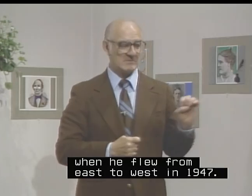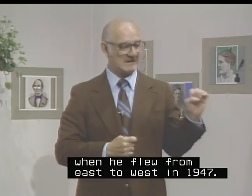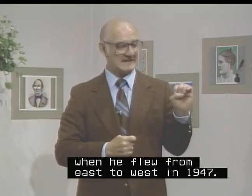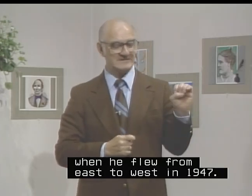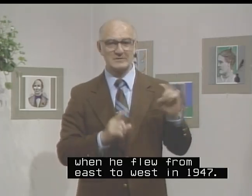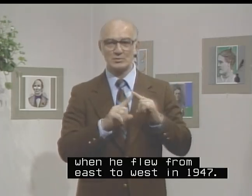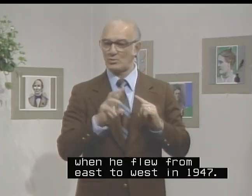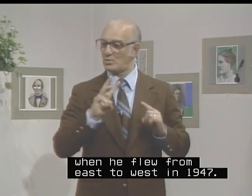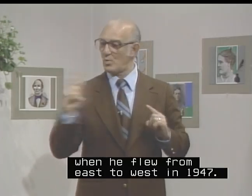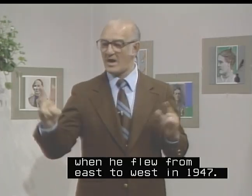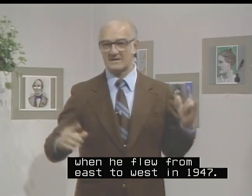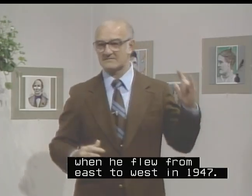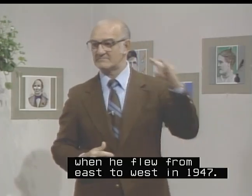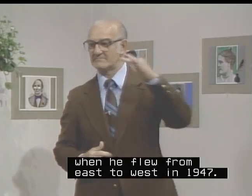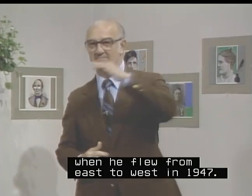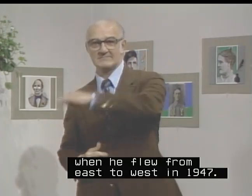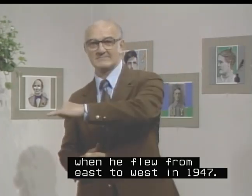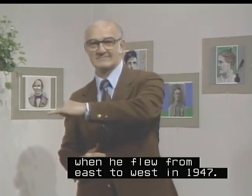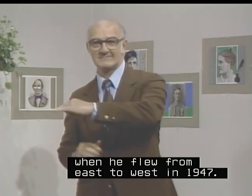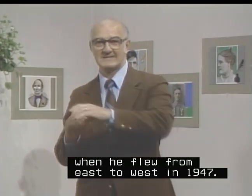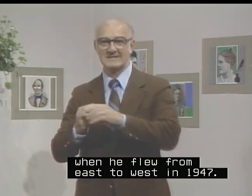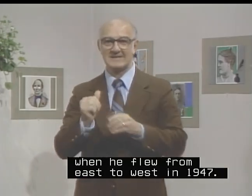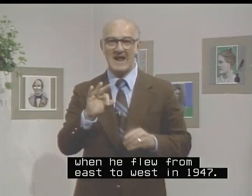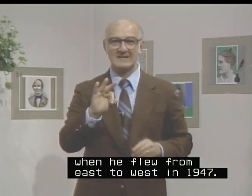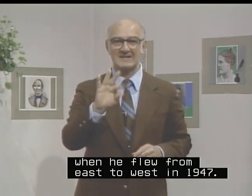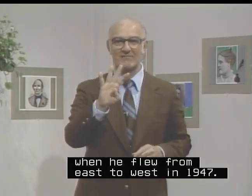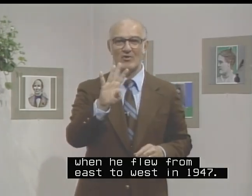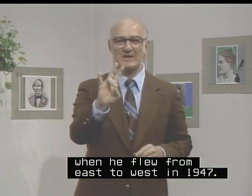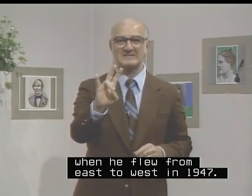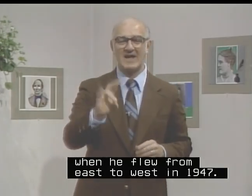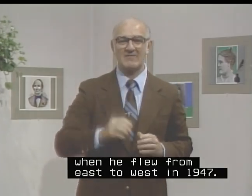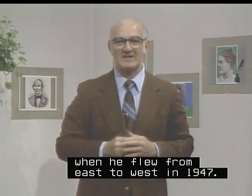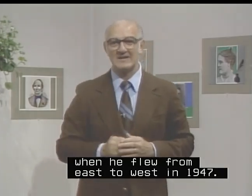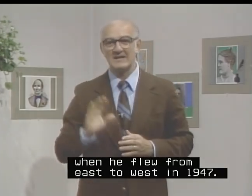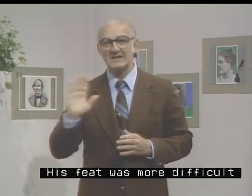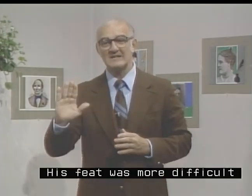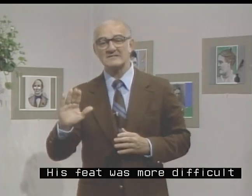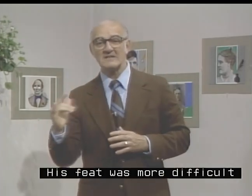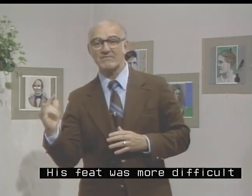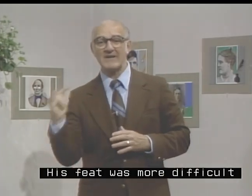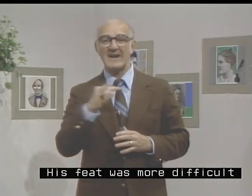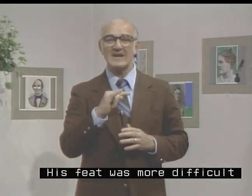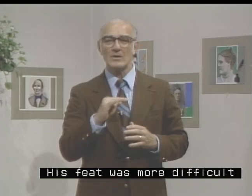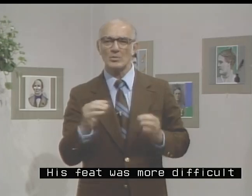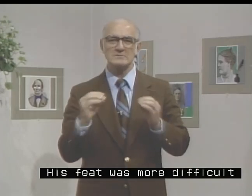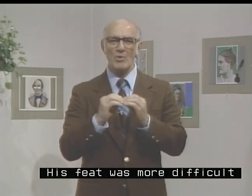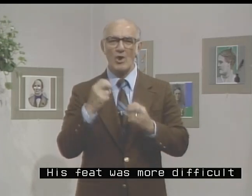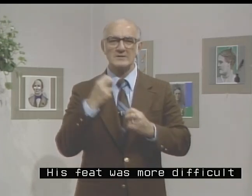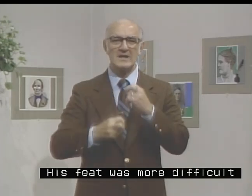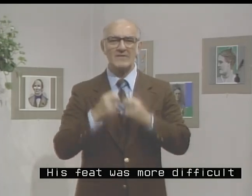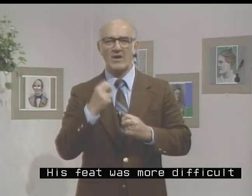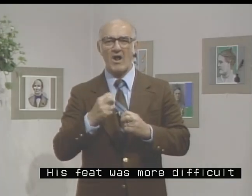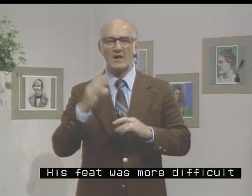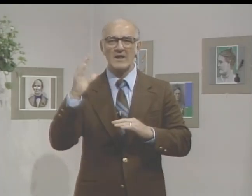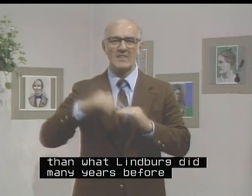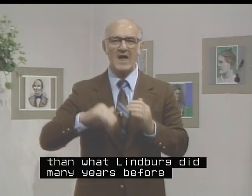east to west, mm-hmm, in 1947, His fate was more difficult than